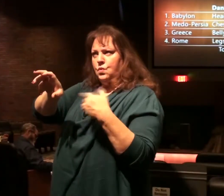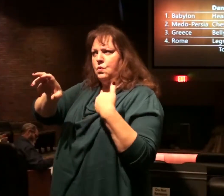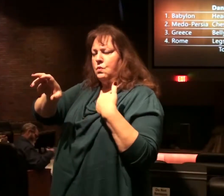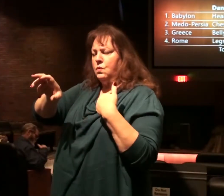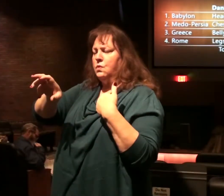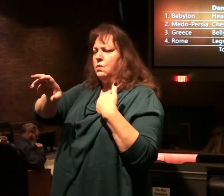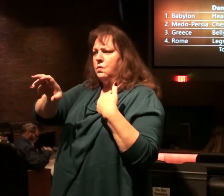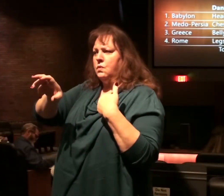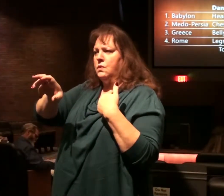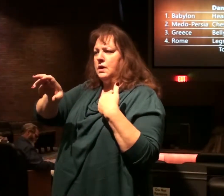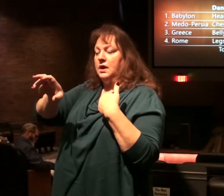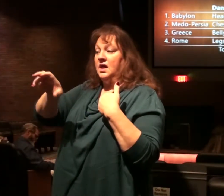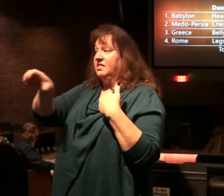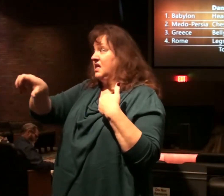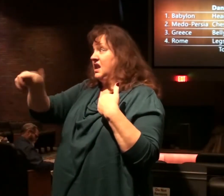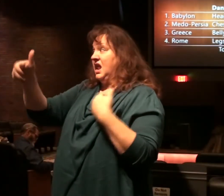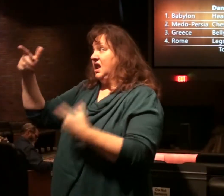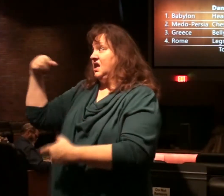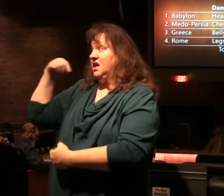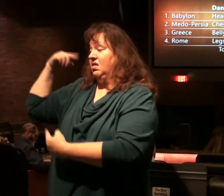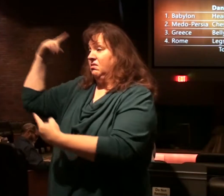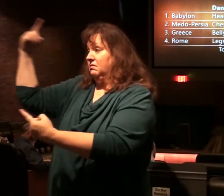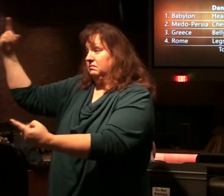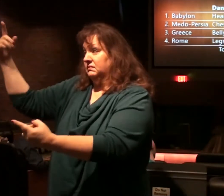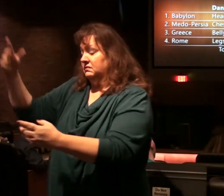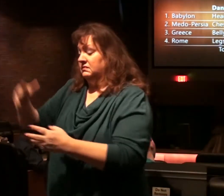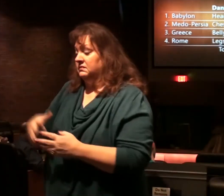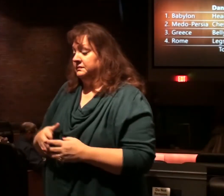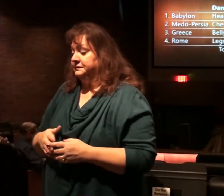than anyone else has been.